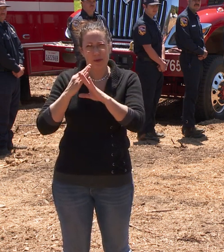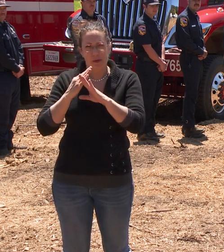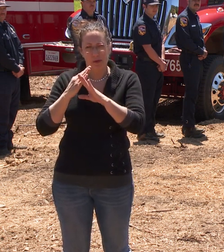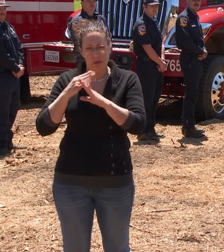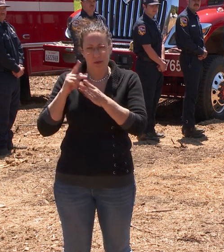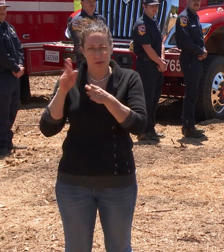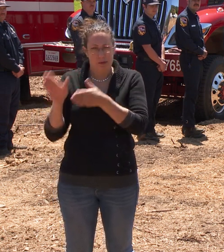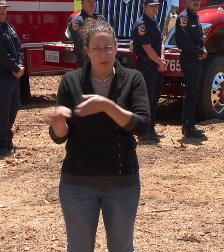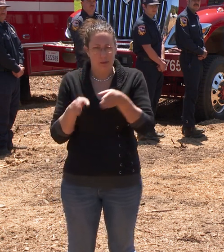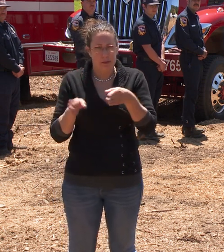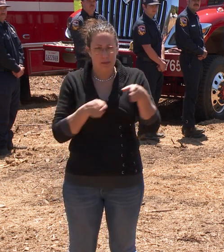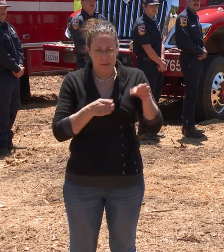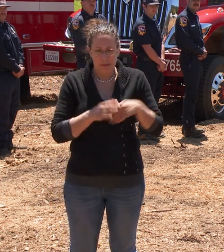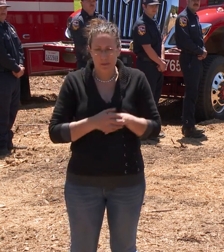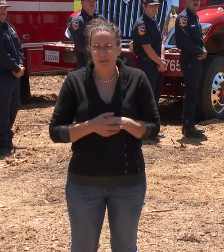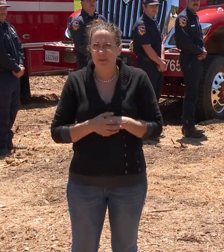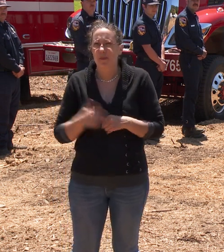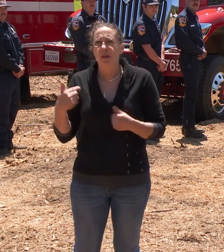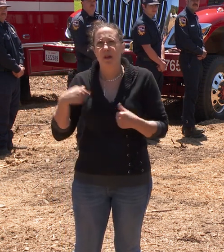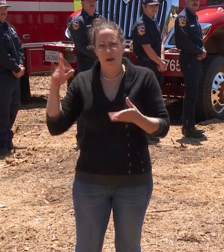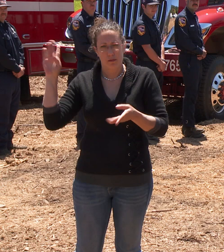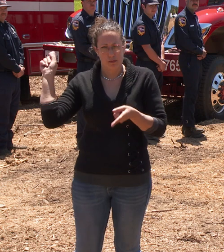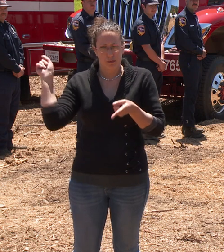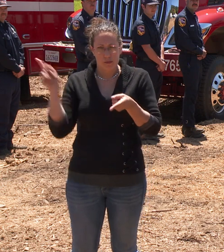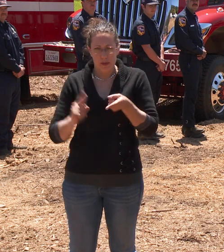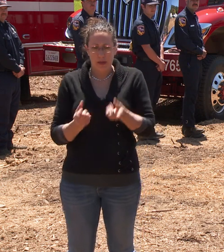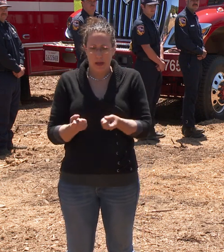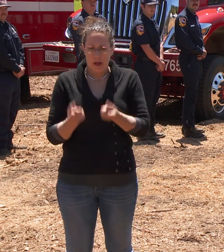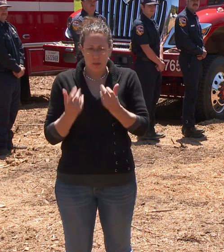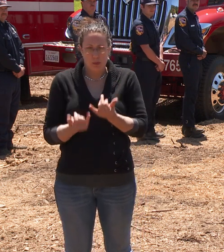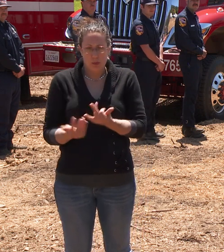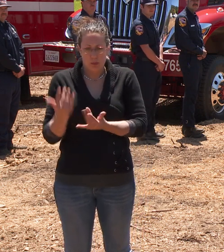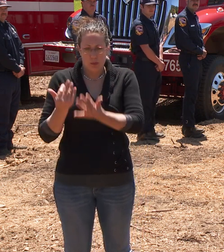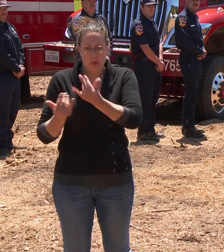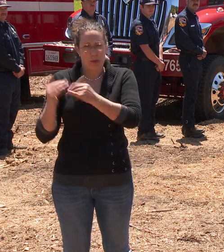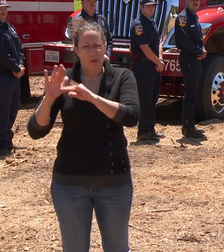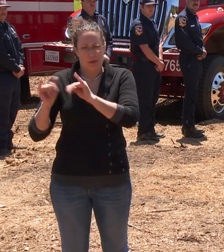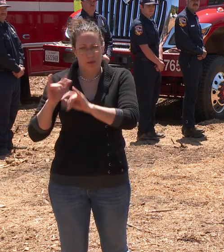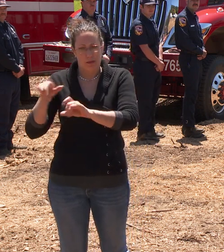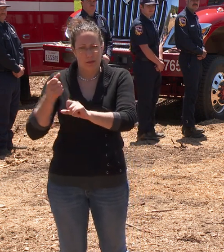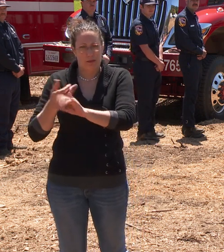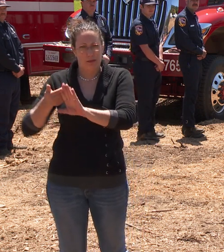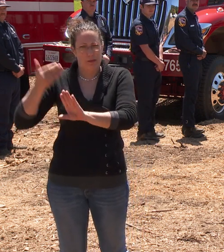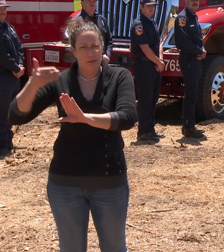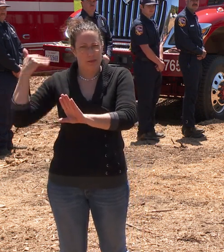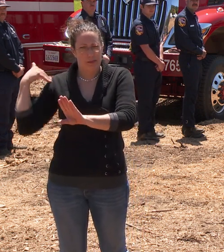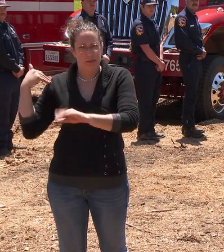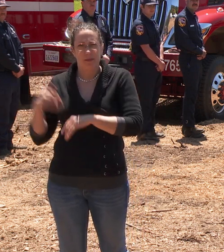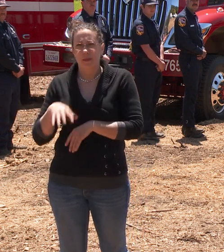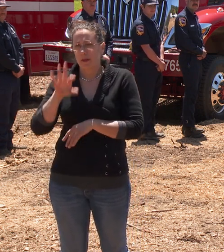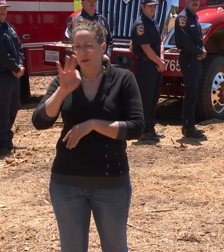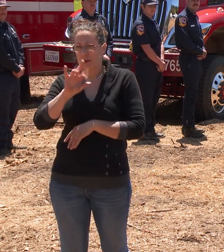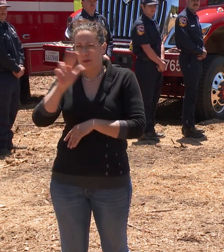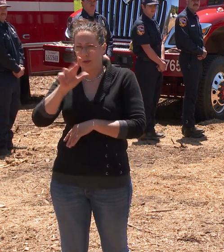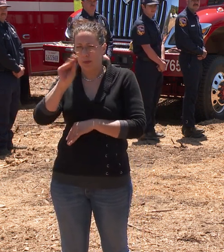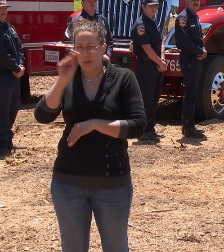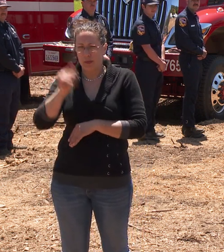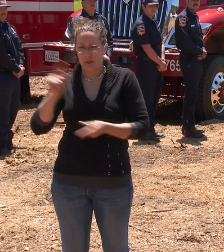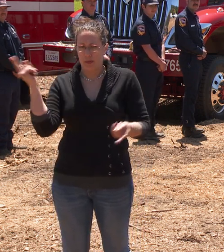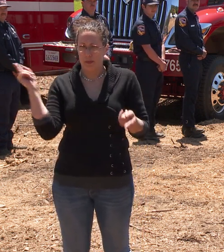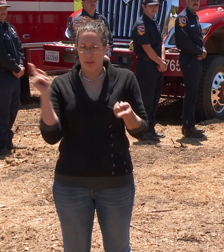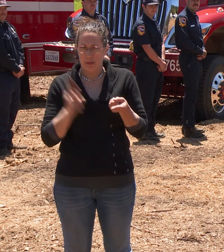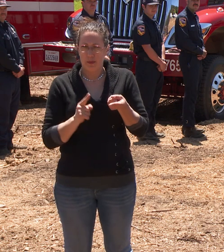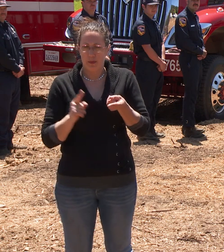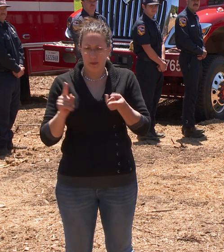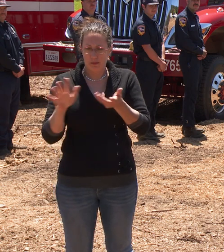There's been a reduction in the acres burned last year compared to previous years. And there's been a 93% reduction in the number of